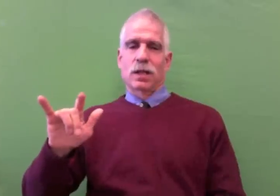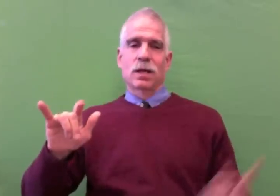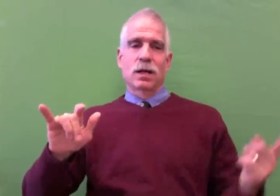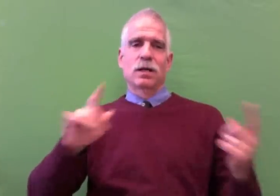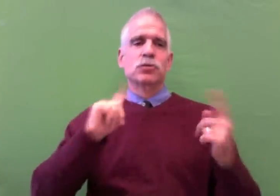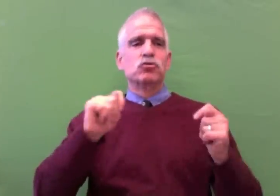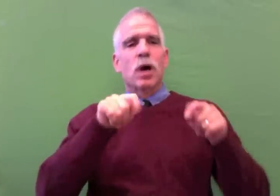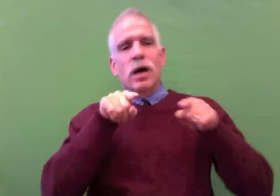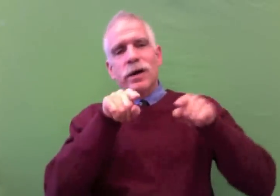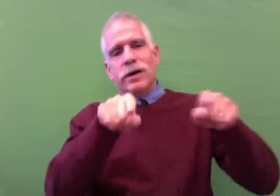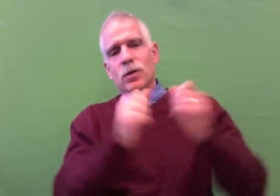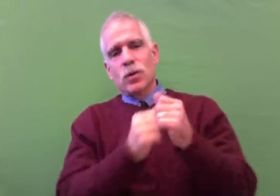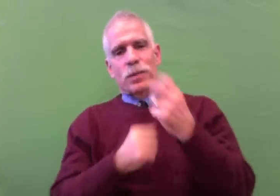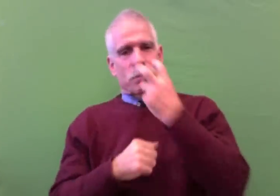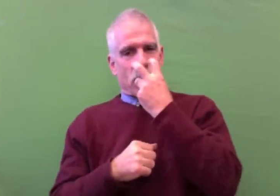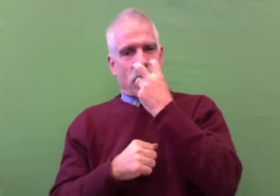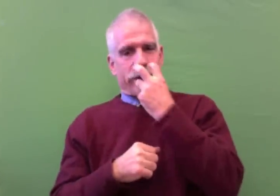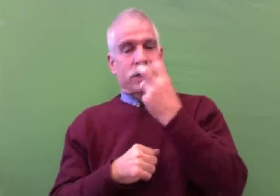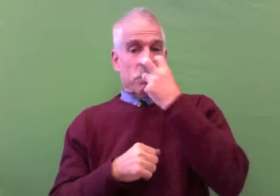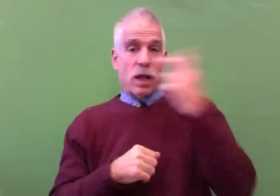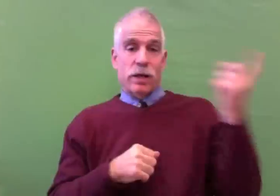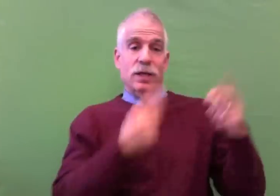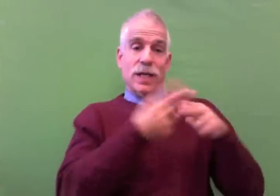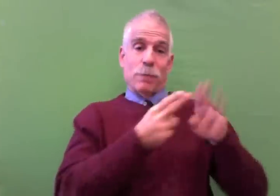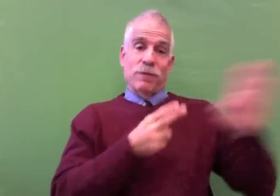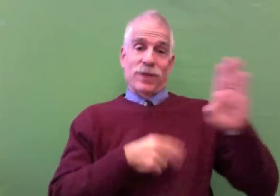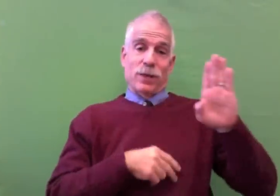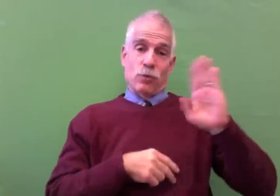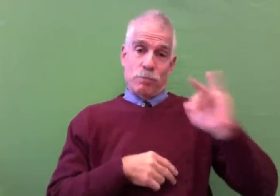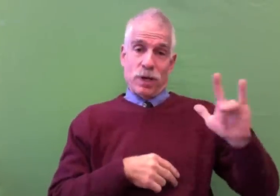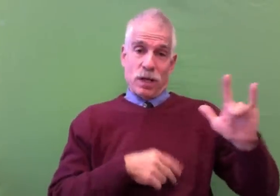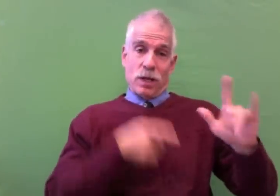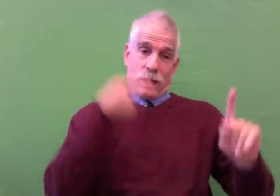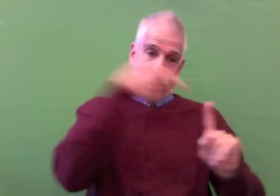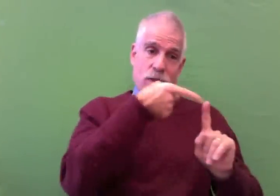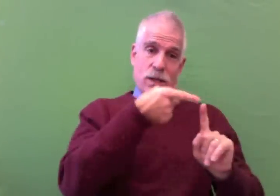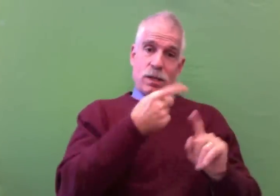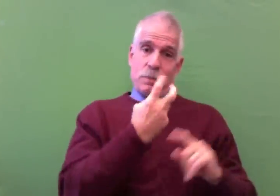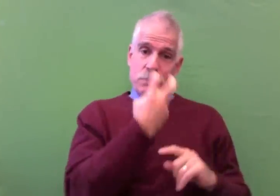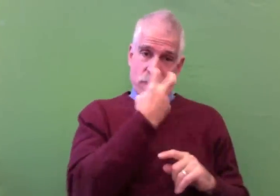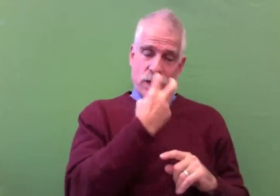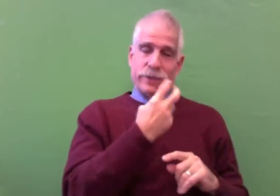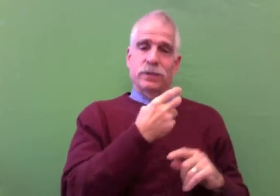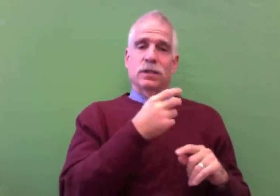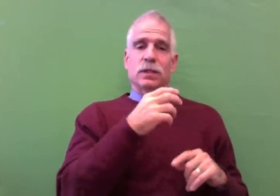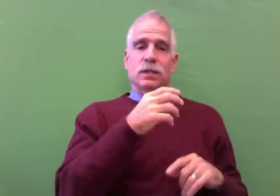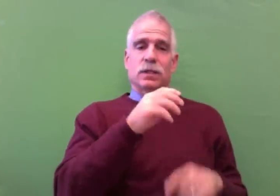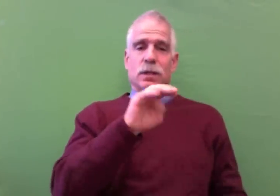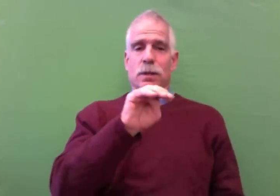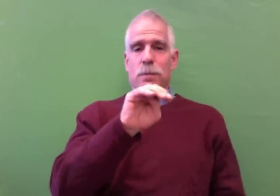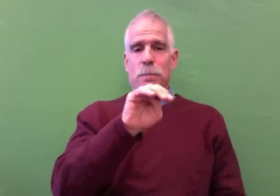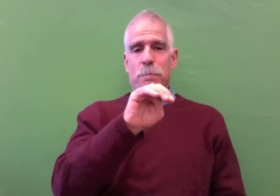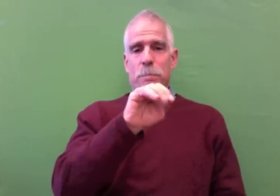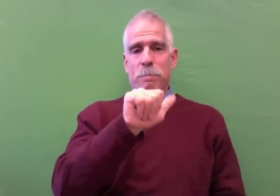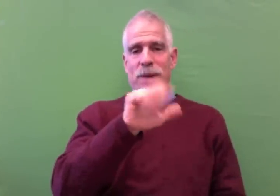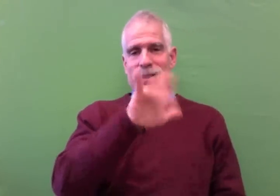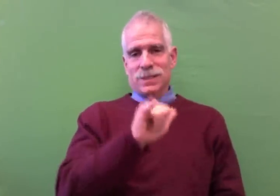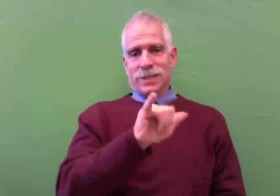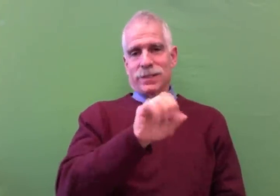the Alice Cogswell bill. We wanted to align it with the blind community who had named theirs